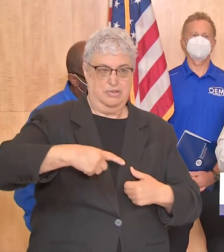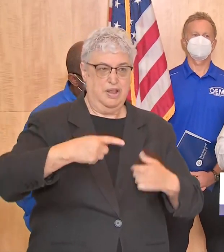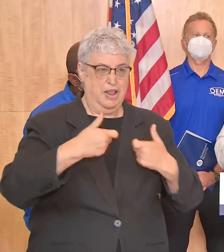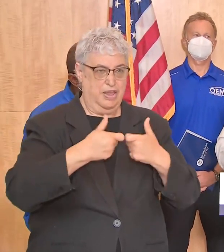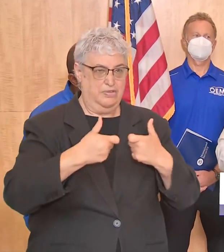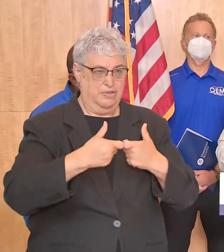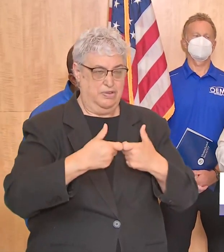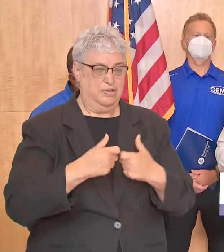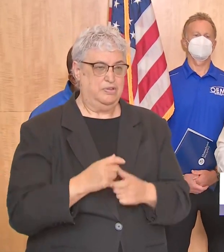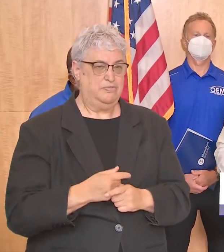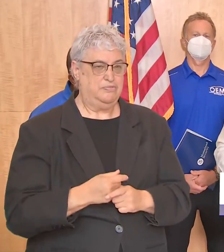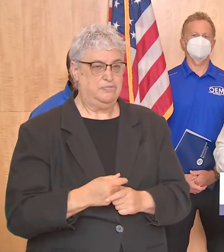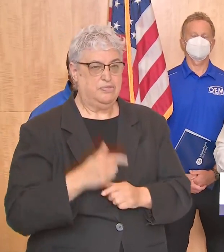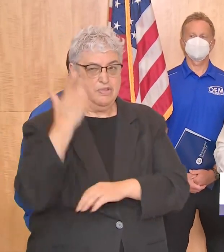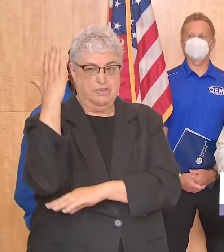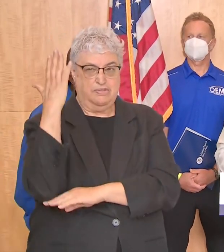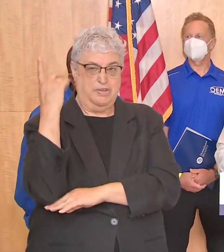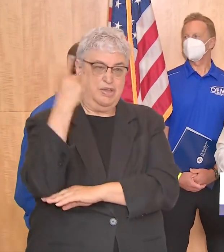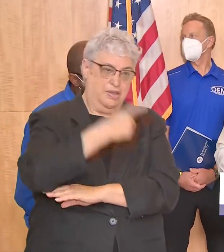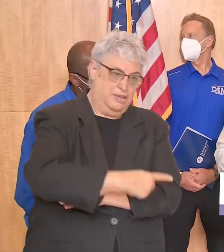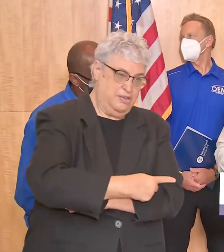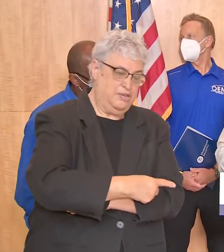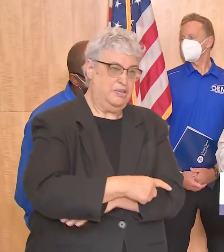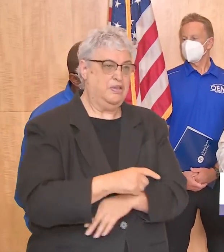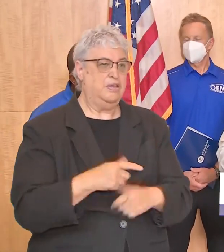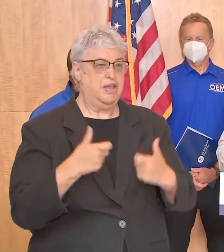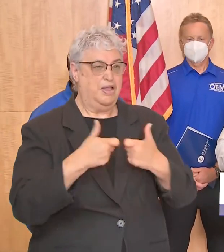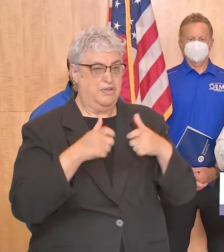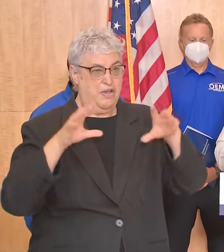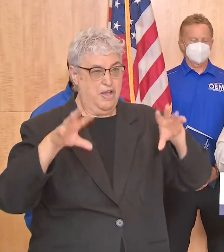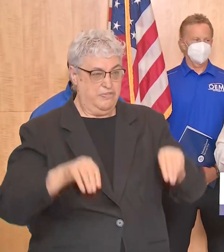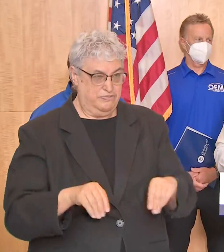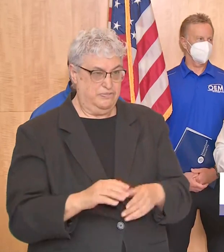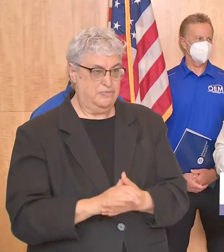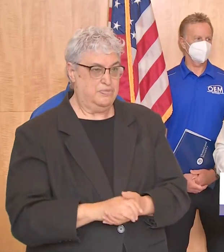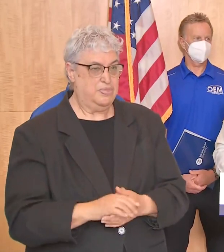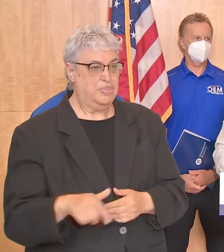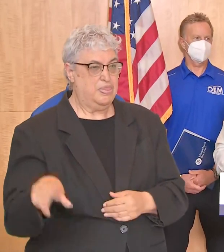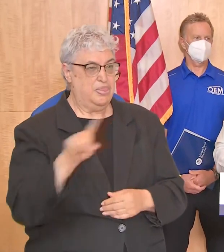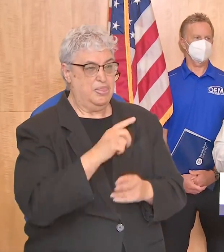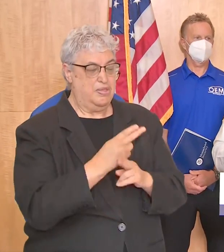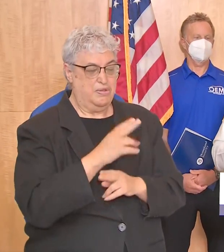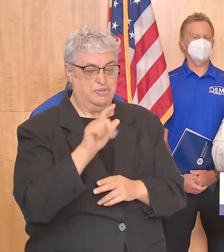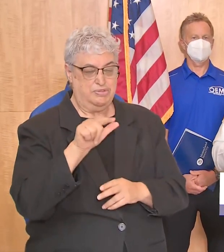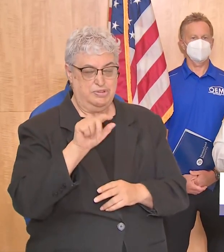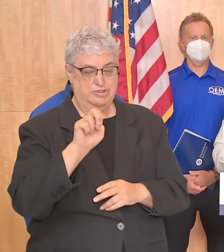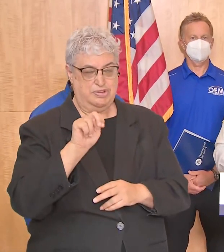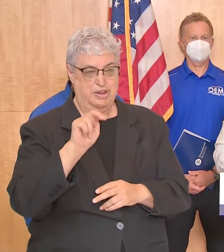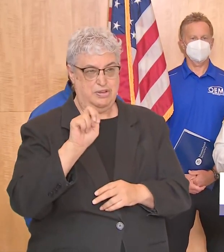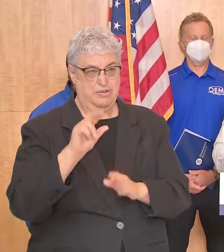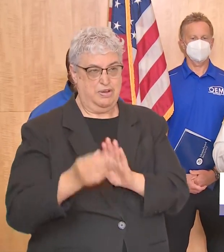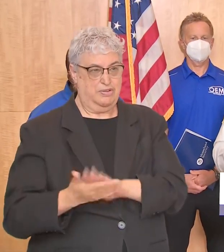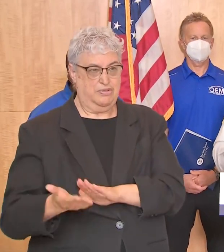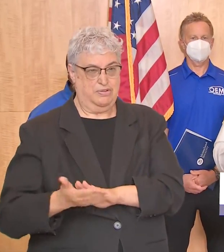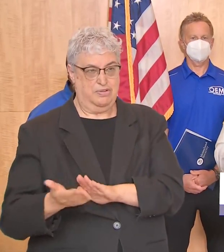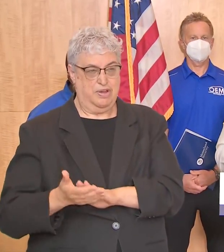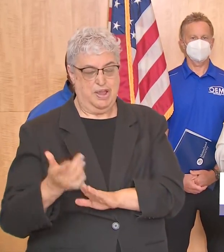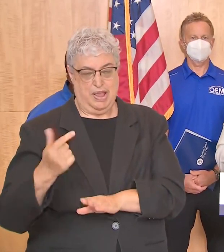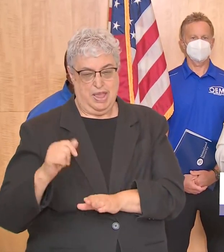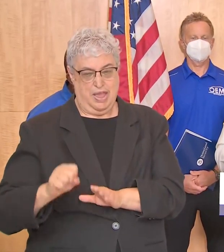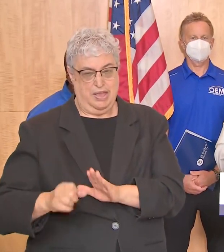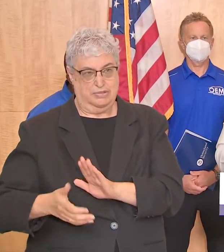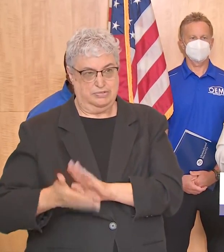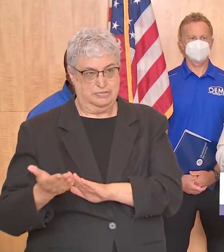again we need to be prepared for those items if you're going to use generators be cautious and